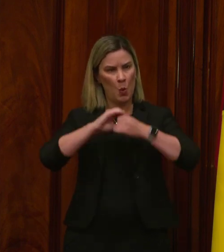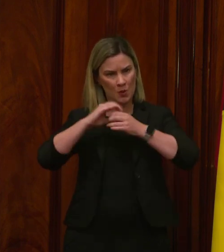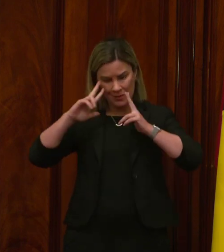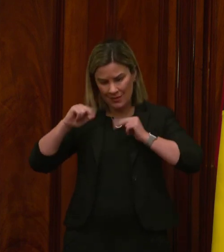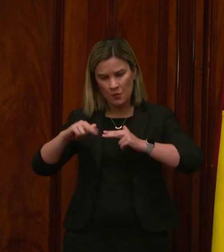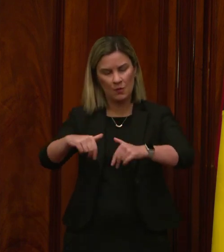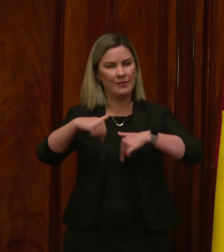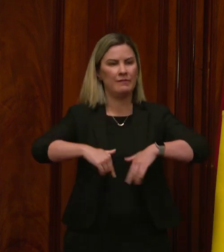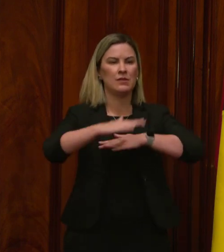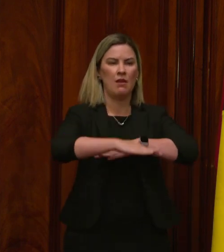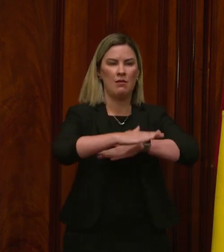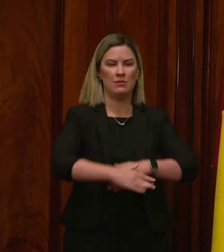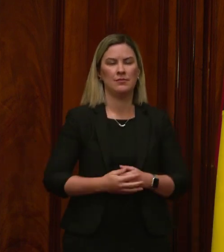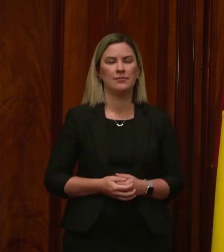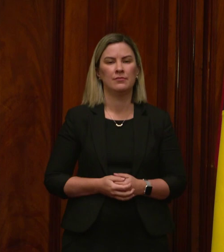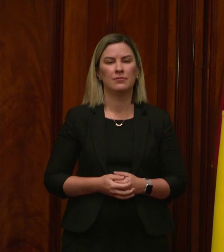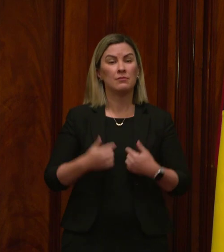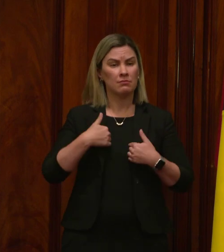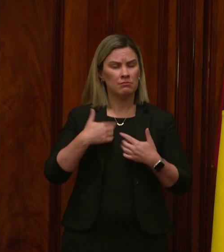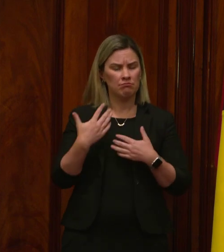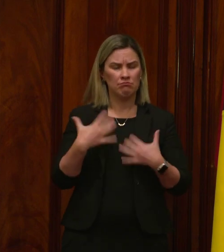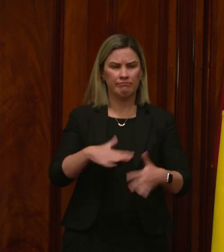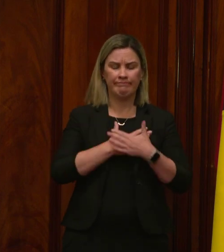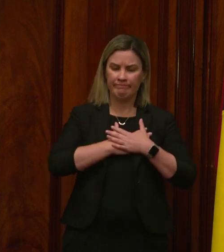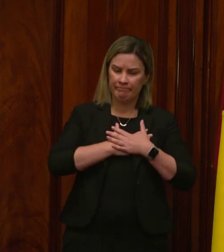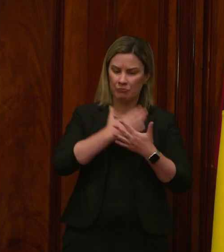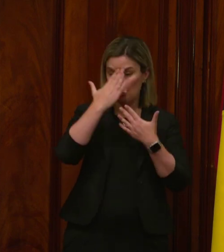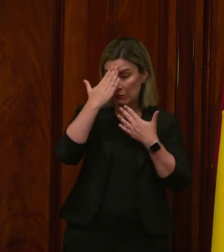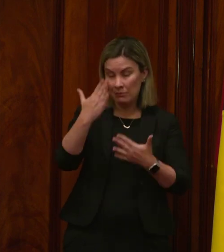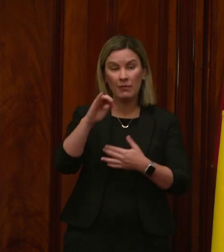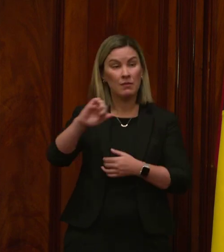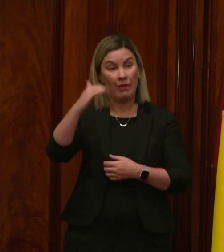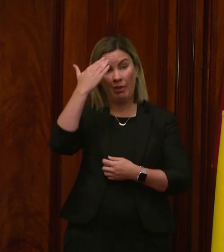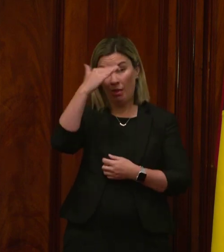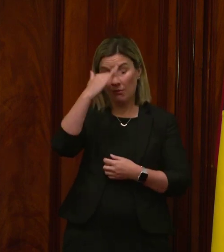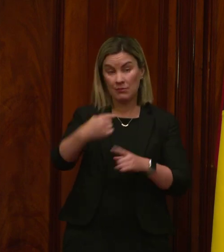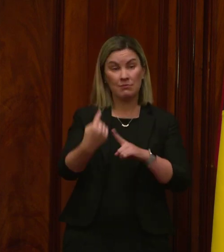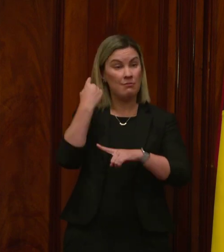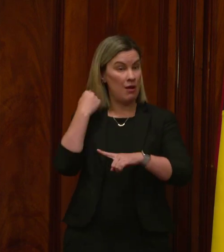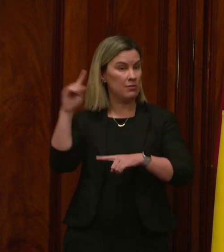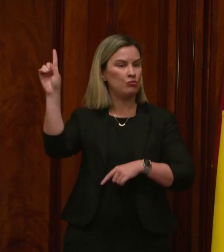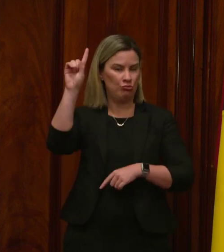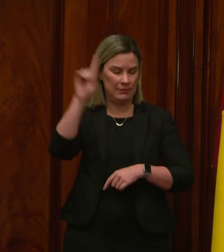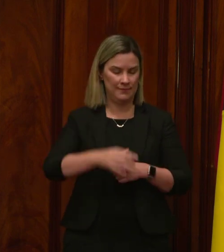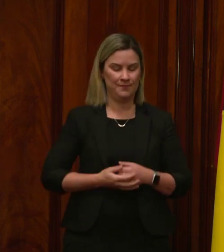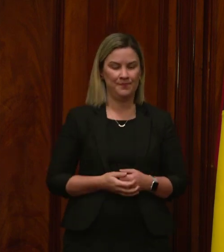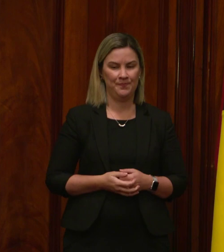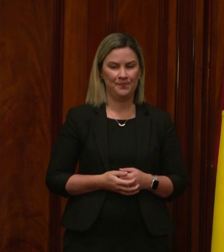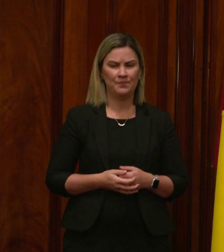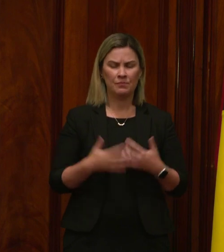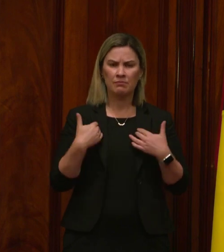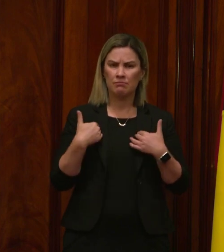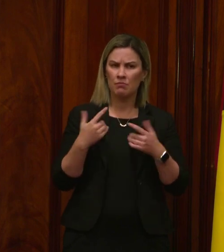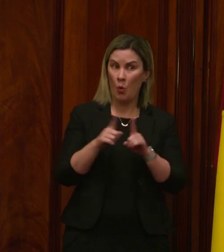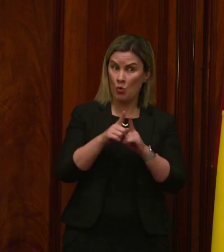of this land. I pay my sincere respects to their elders, past and present, and I